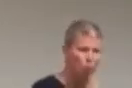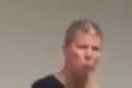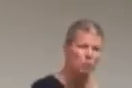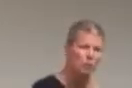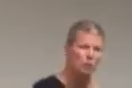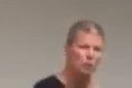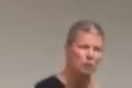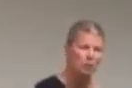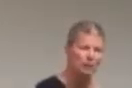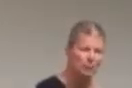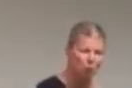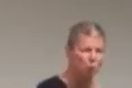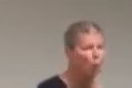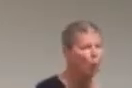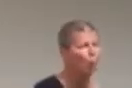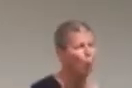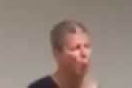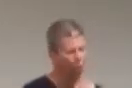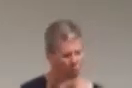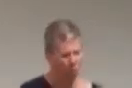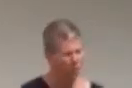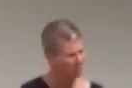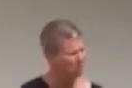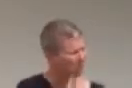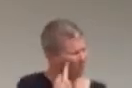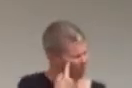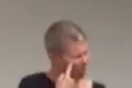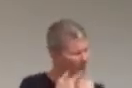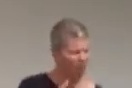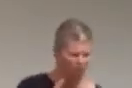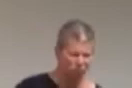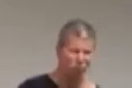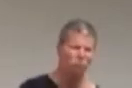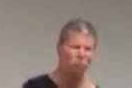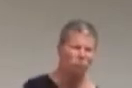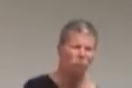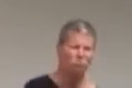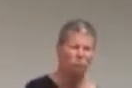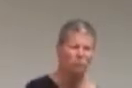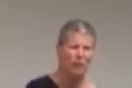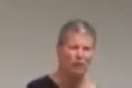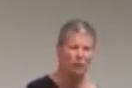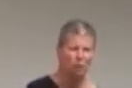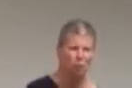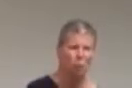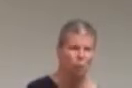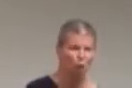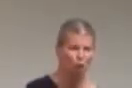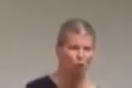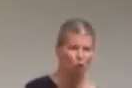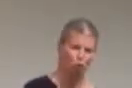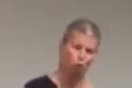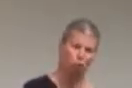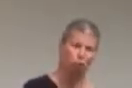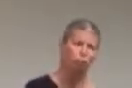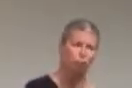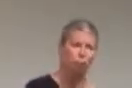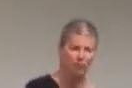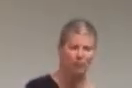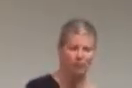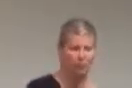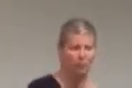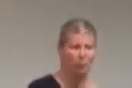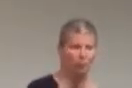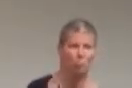or thinking they might be asexual thinks that something is pretty important, they can and should say it if feel comfortable doing so.